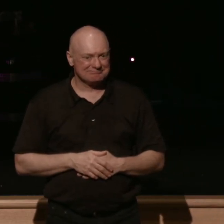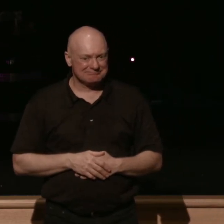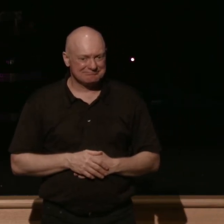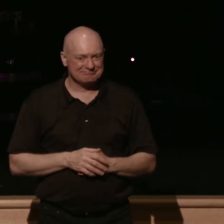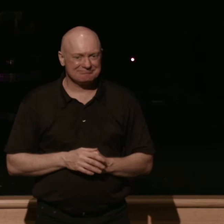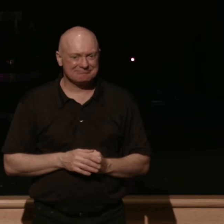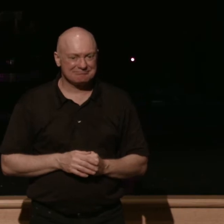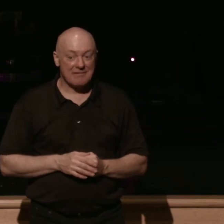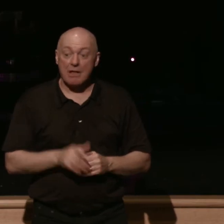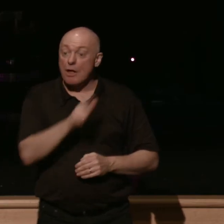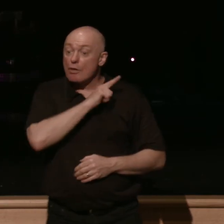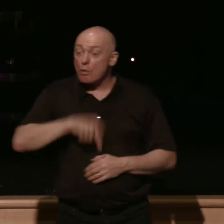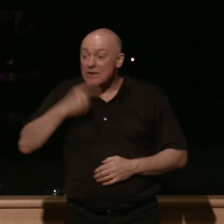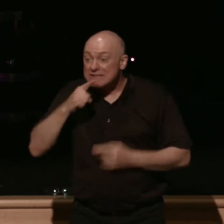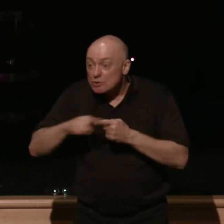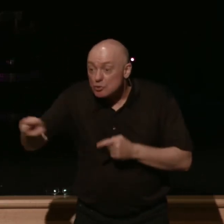and the lord says to you today my child i love you